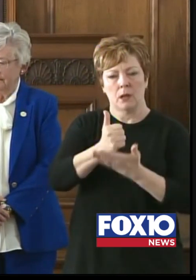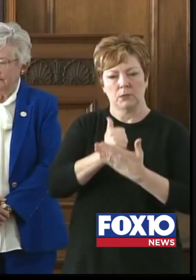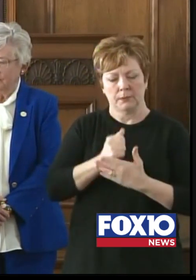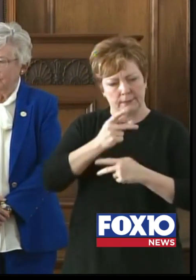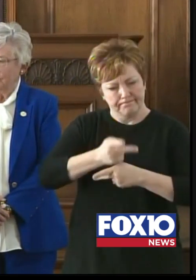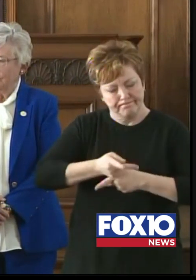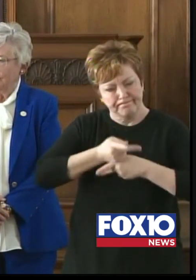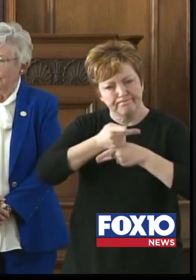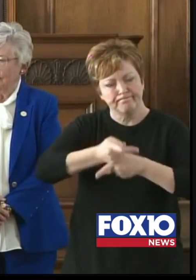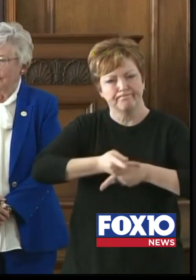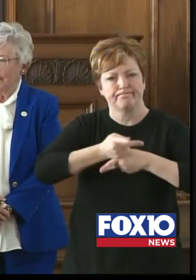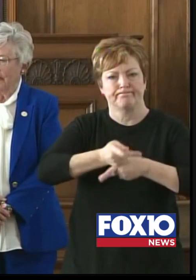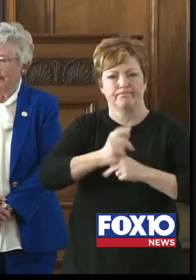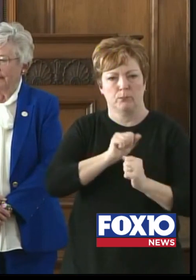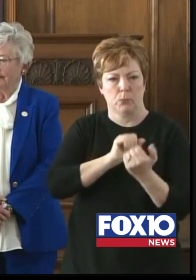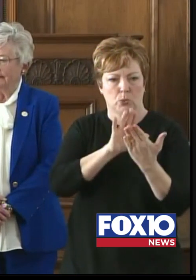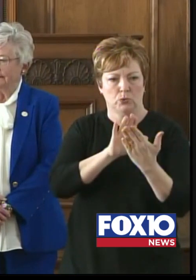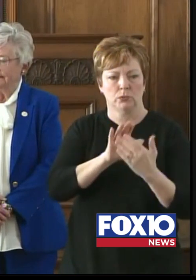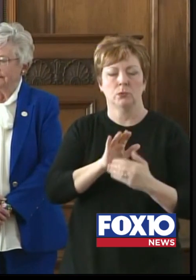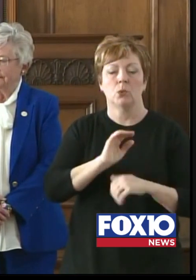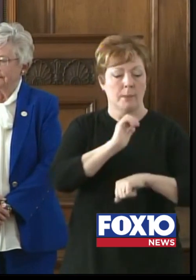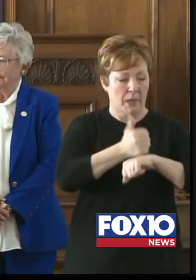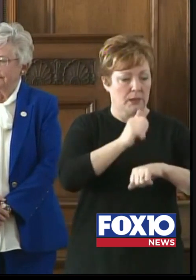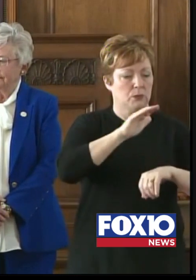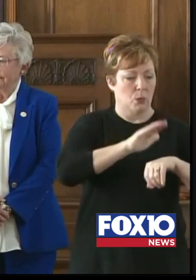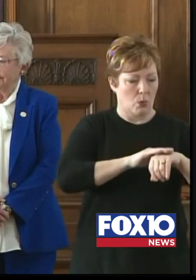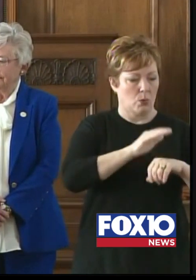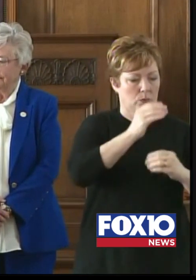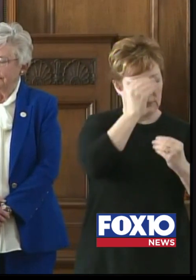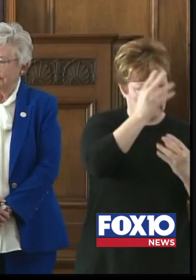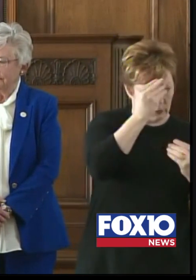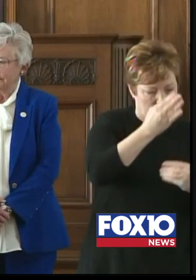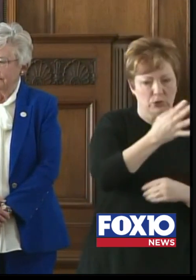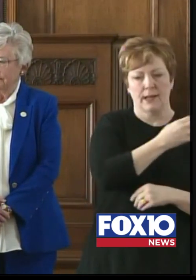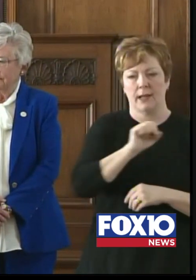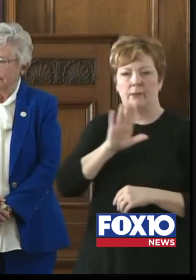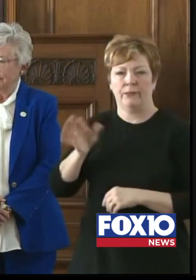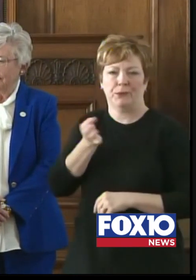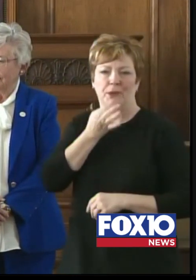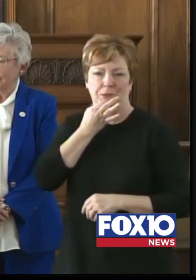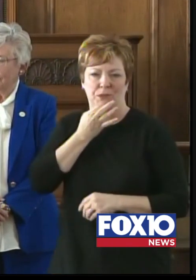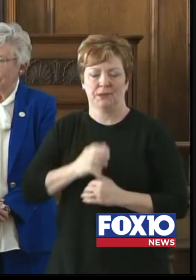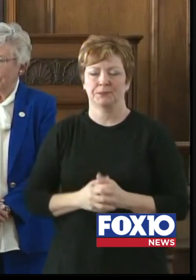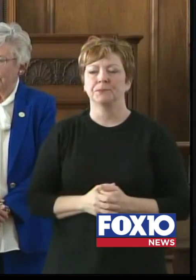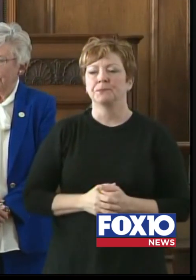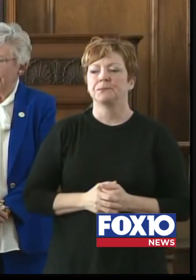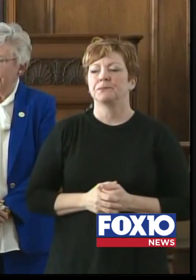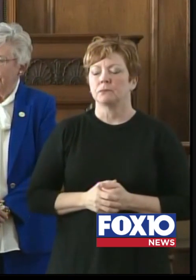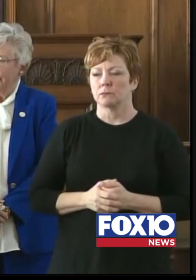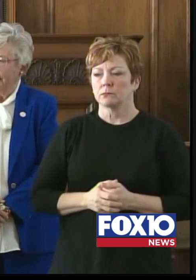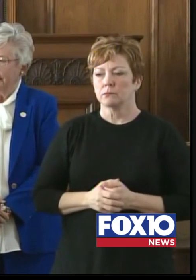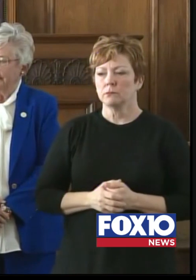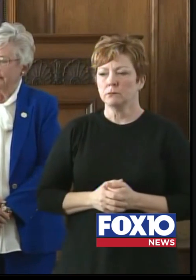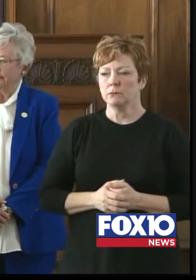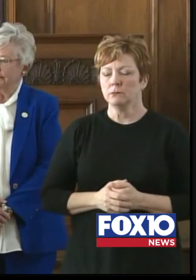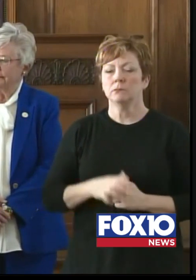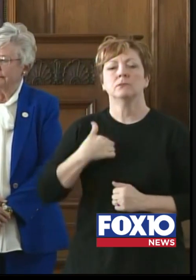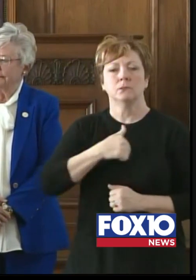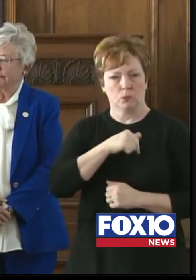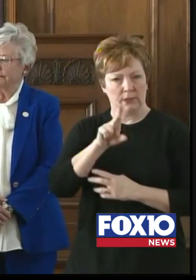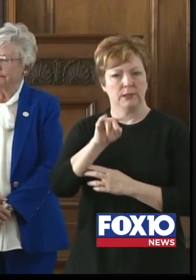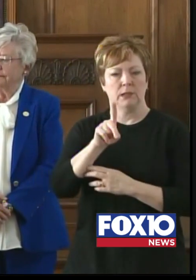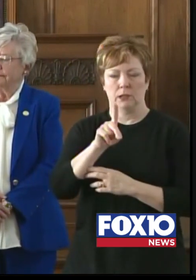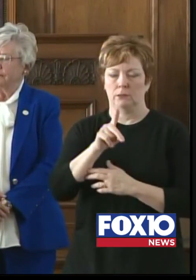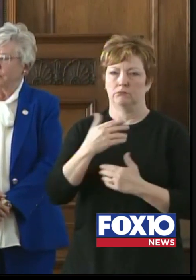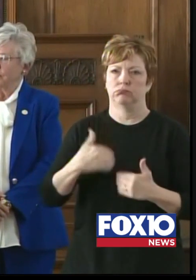it could be on data and the expertise of the members. As the governor mentioned, we looked at volumes of